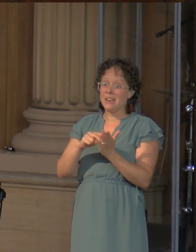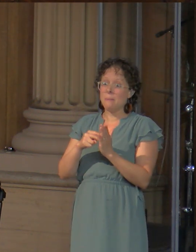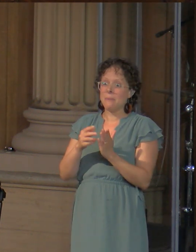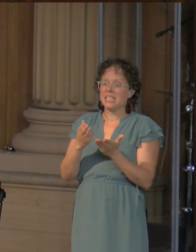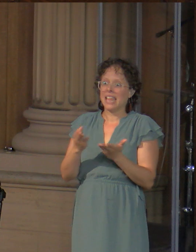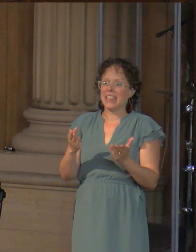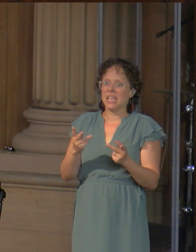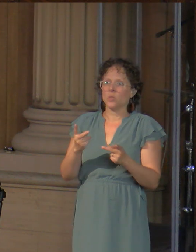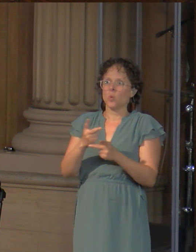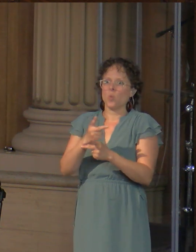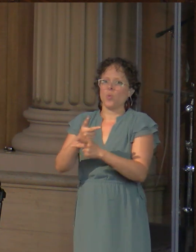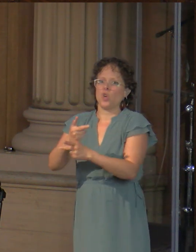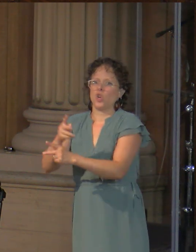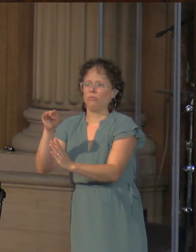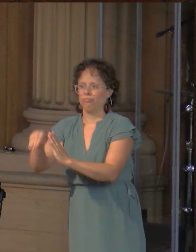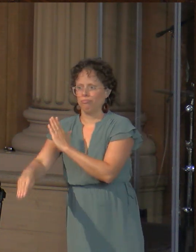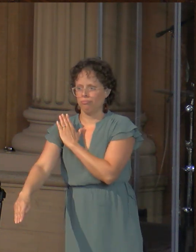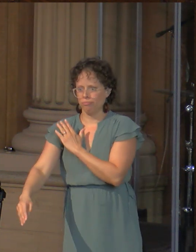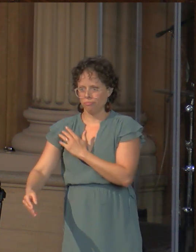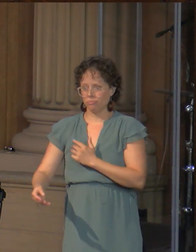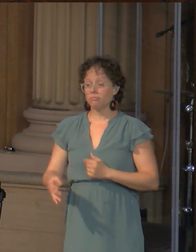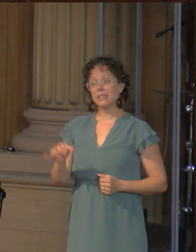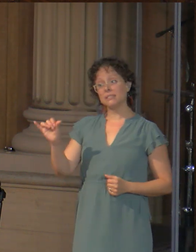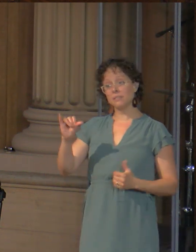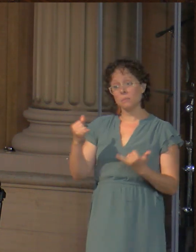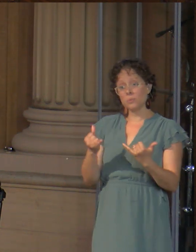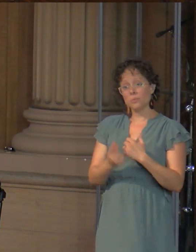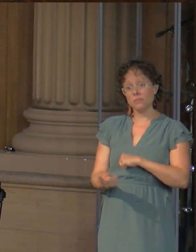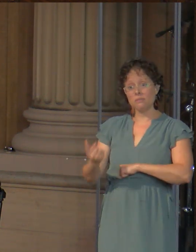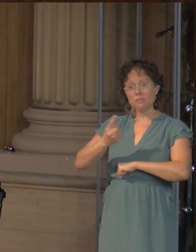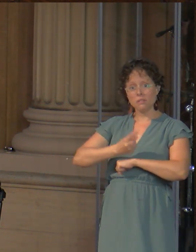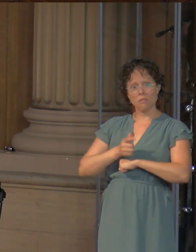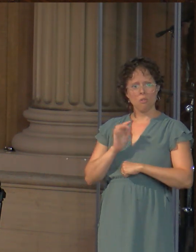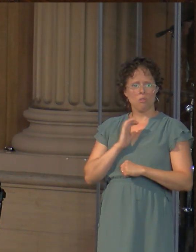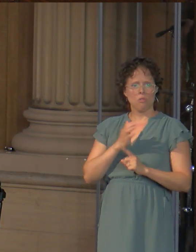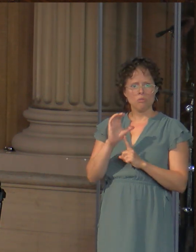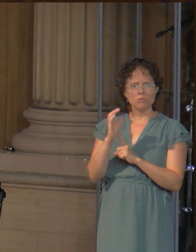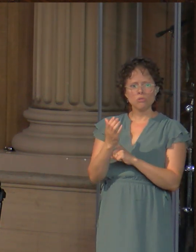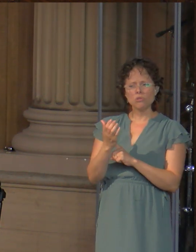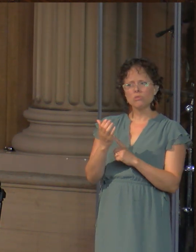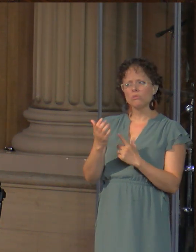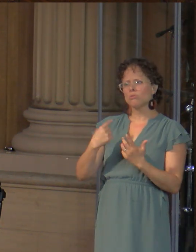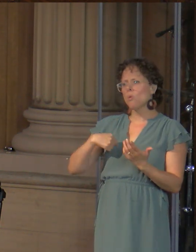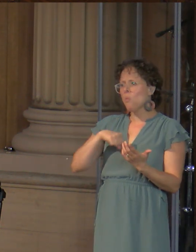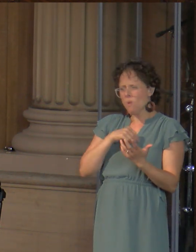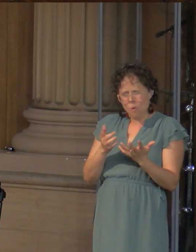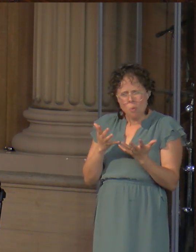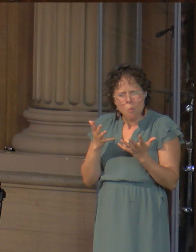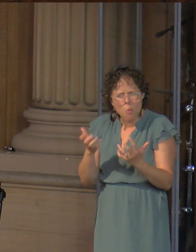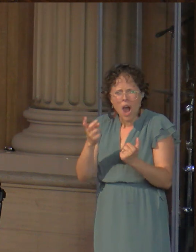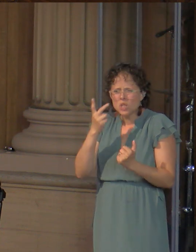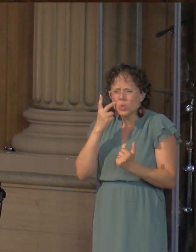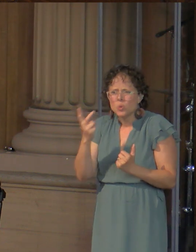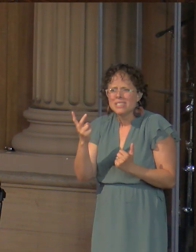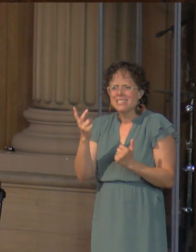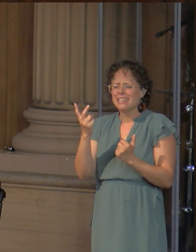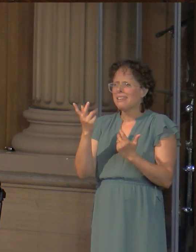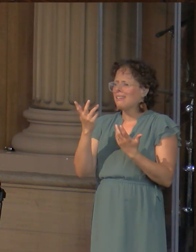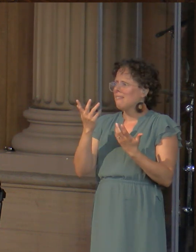In our day, likewise, we certainly, as a culture, we would love to see many of the fruits of Christian